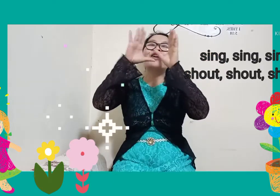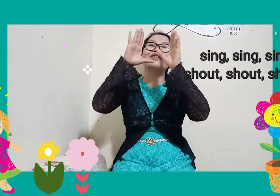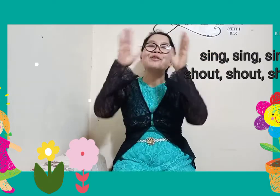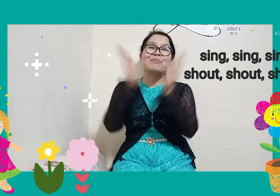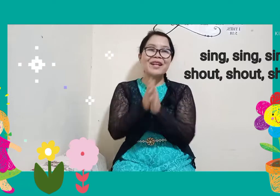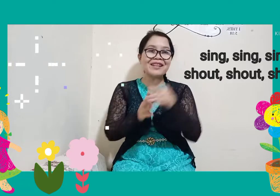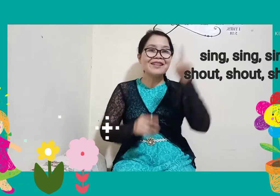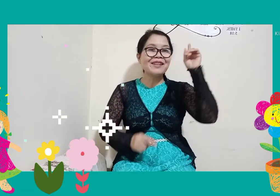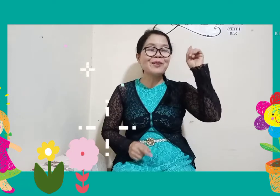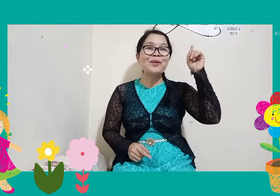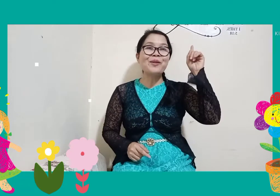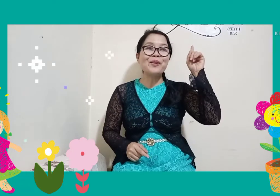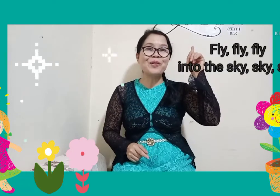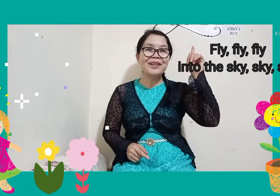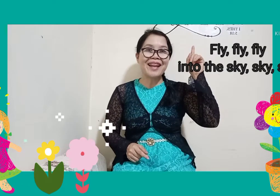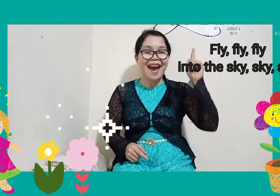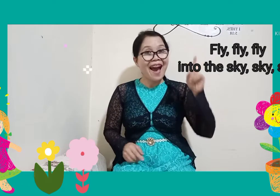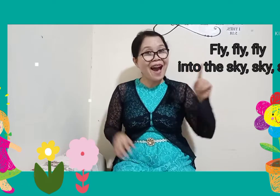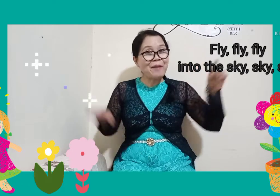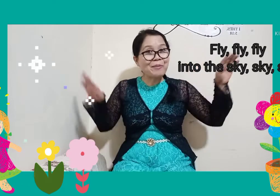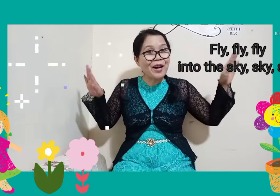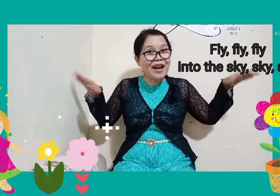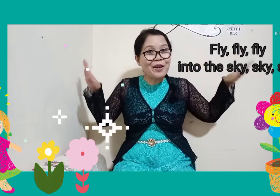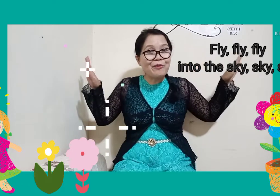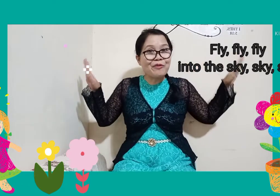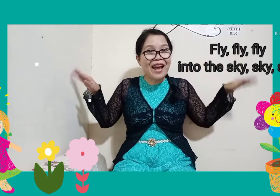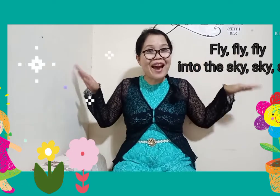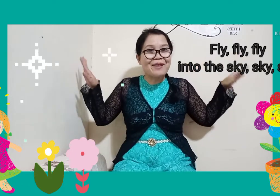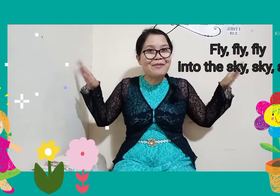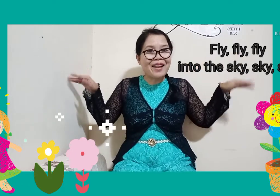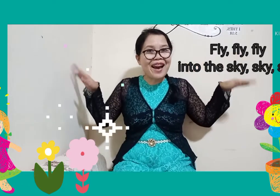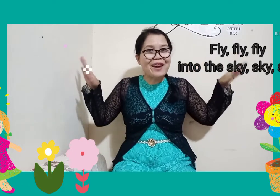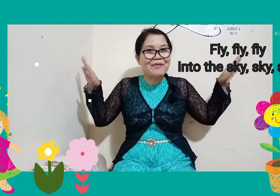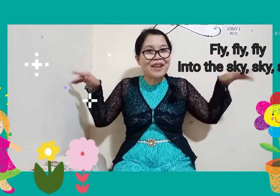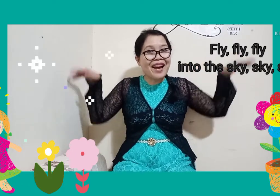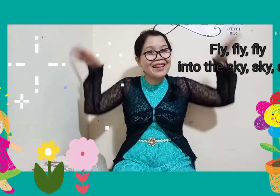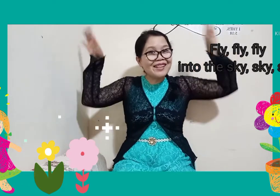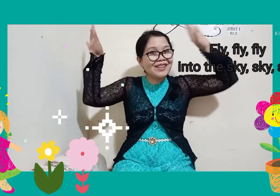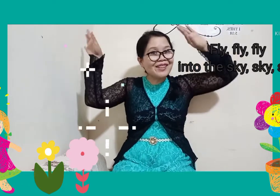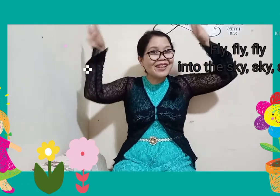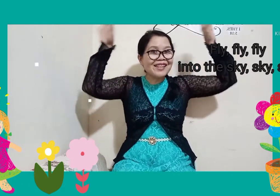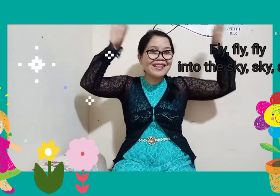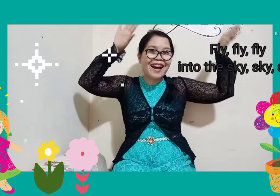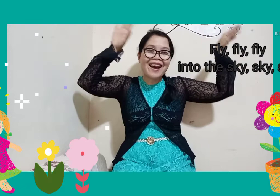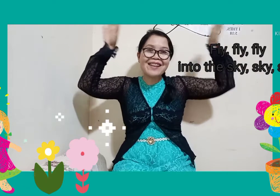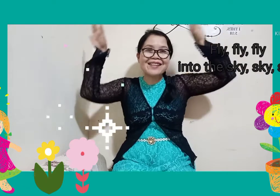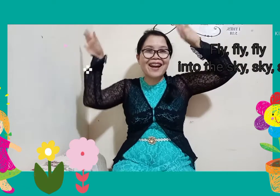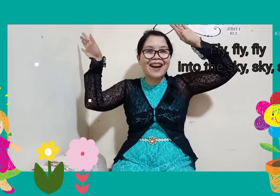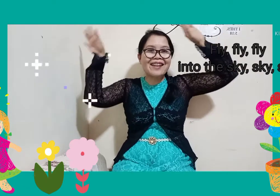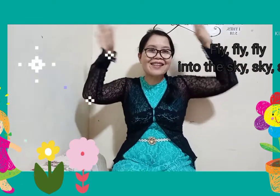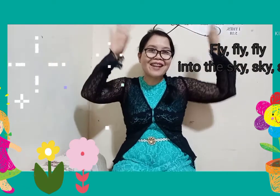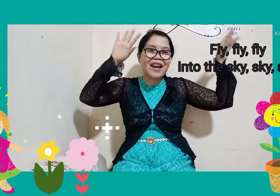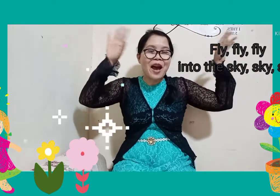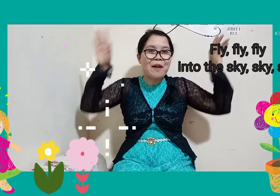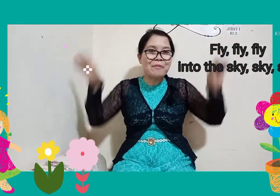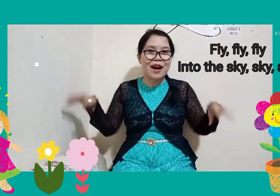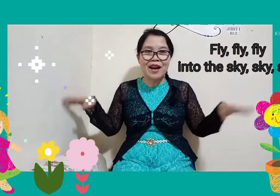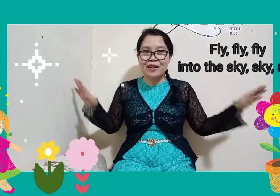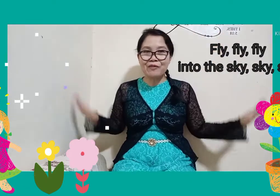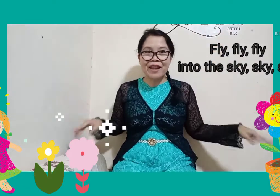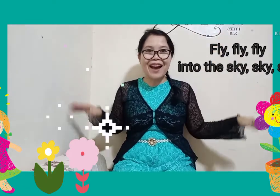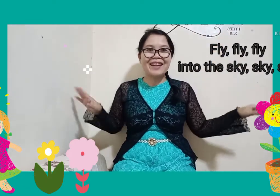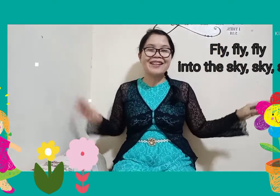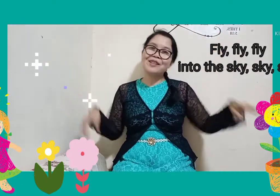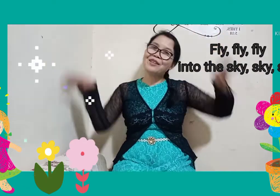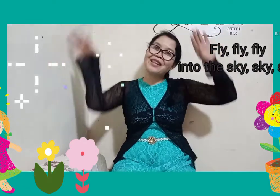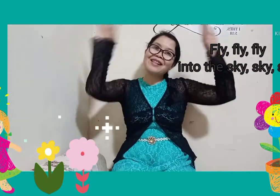I'm gonna shout and praise the Lord. I'm gonna fly, fly, fly into the sky, sky, sky. I'm